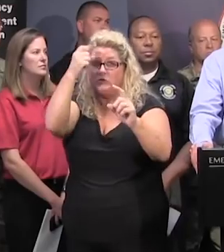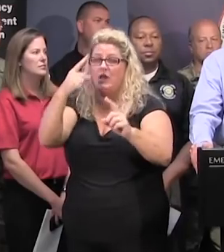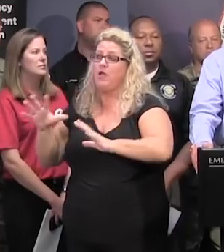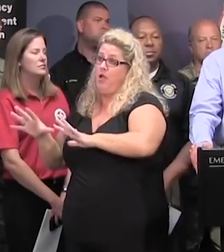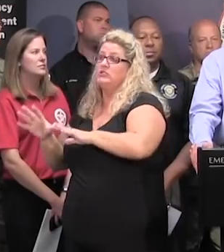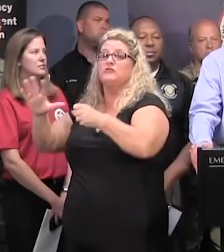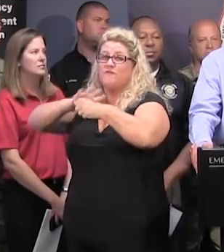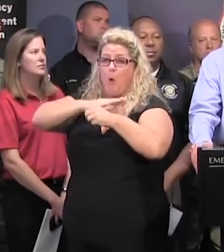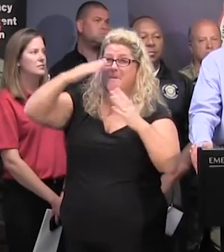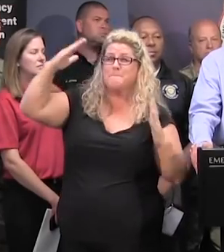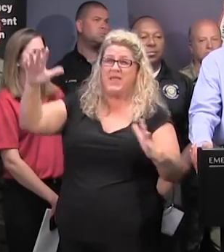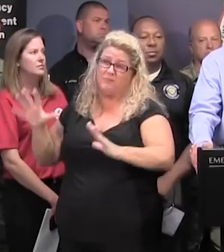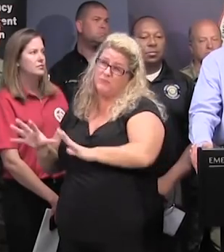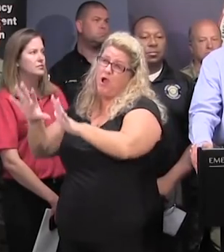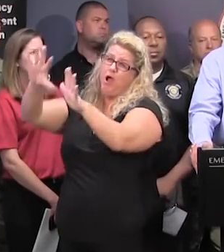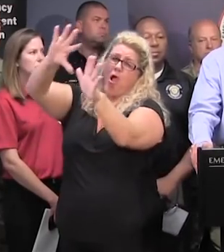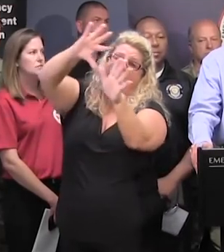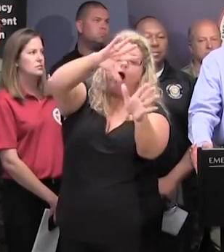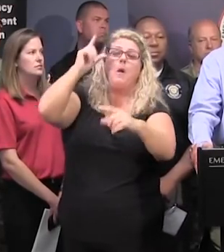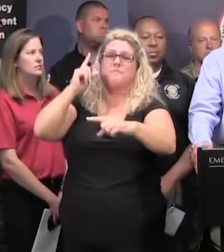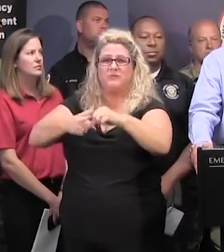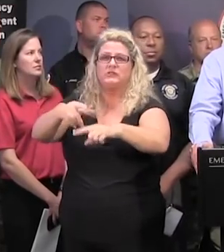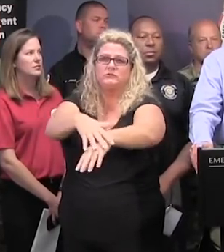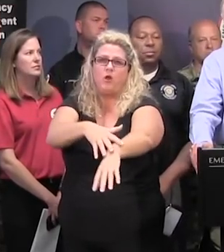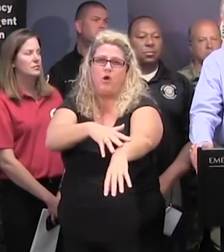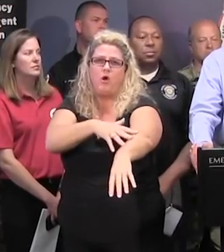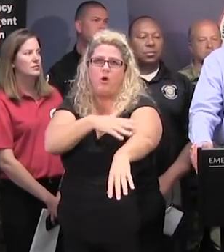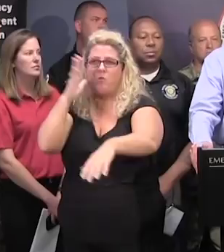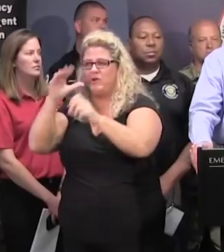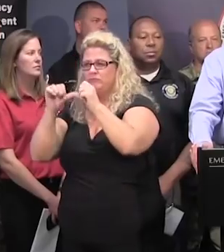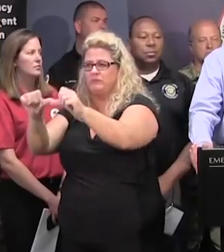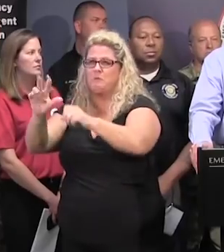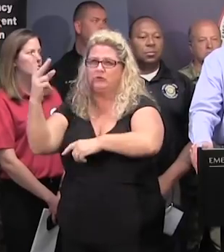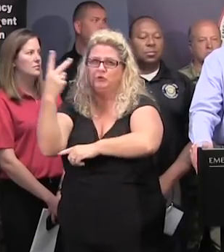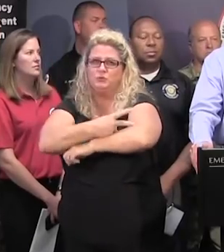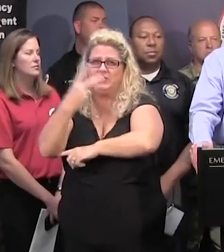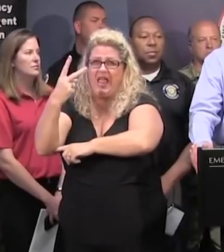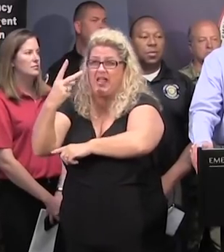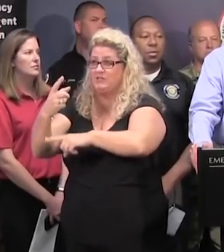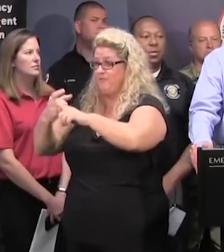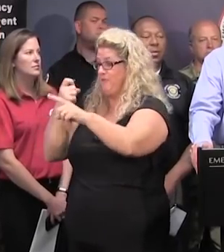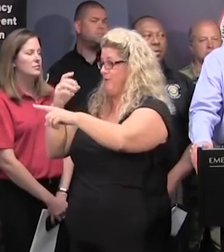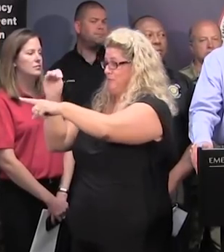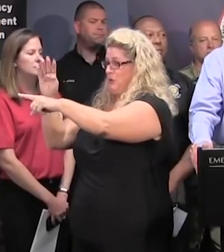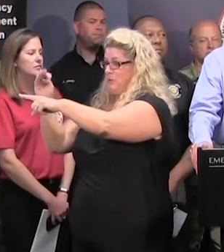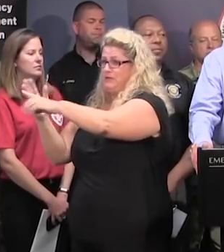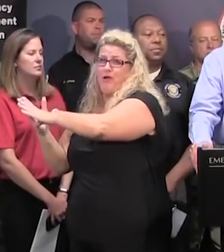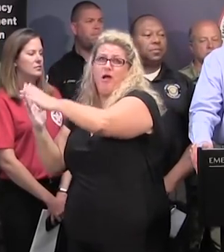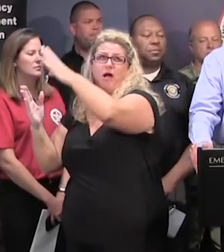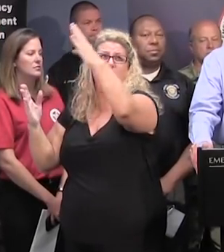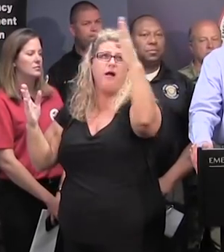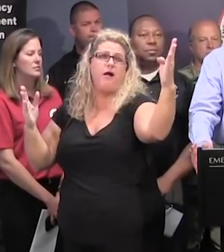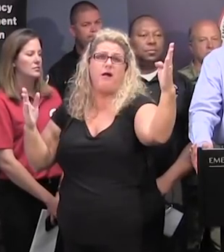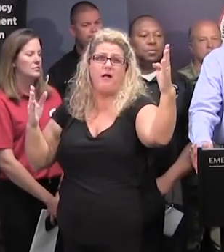which means all this rain is going to be here for about two days, starting at one side of the state and going to the other. Something else that